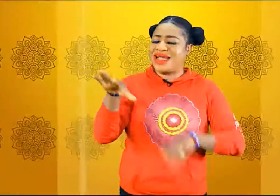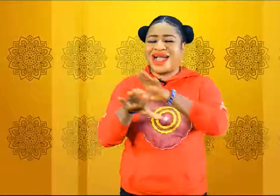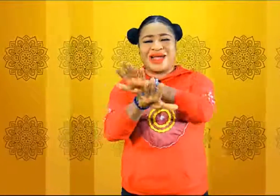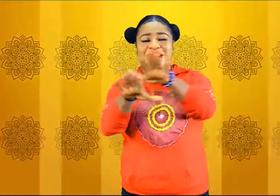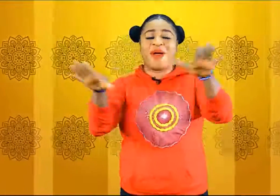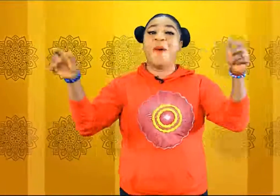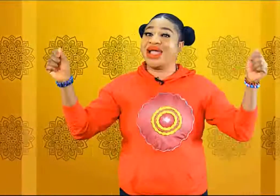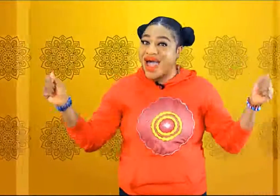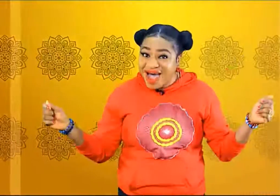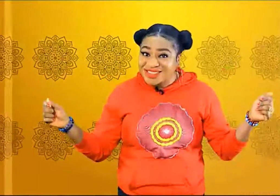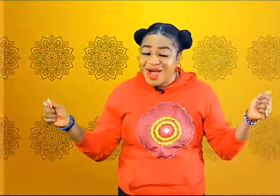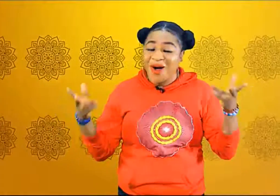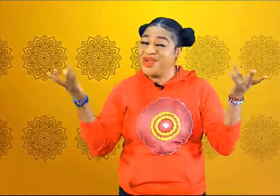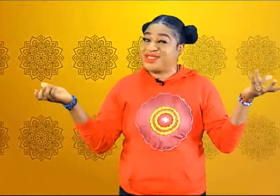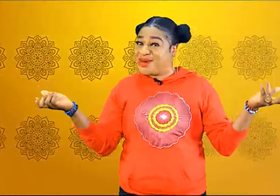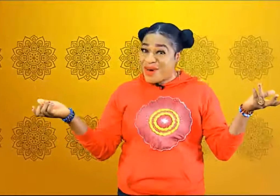Oh my gosh! Oh my gosh!